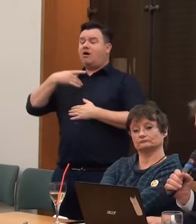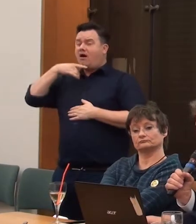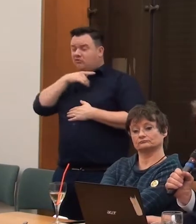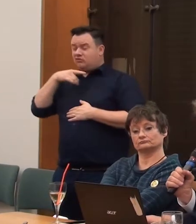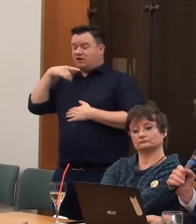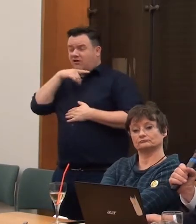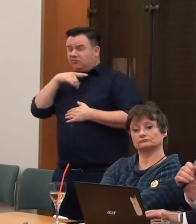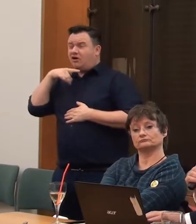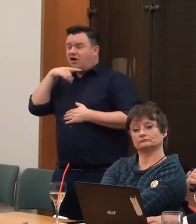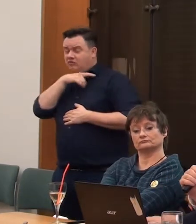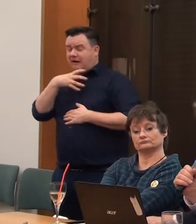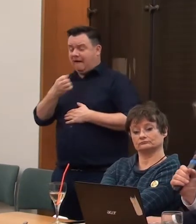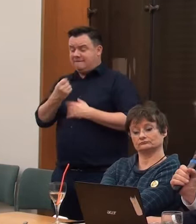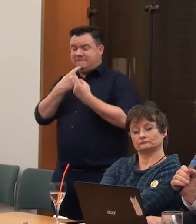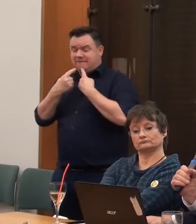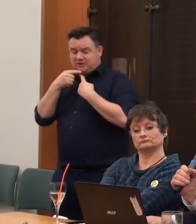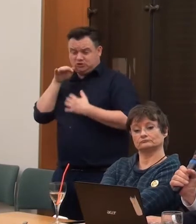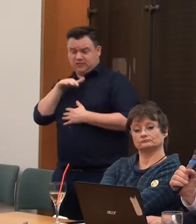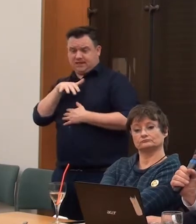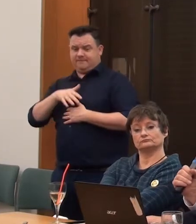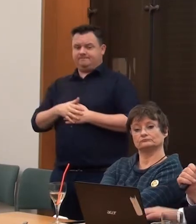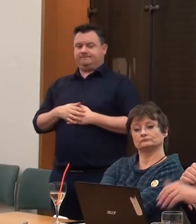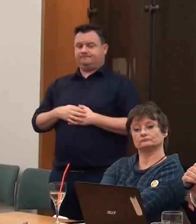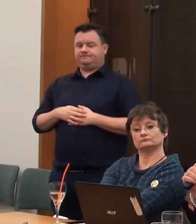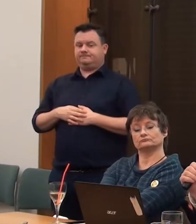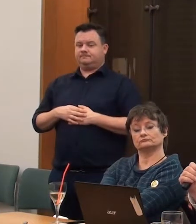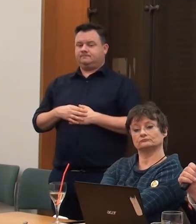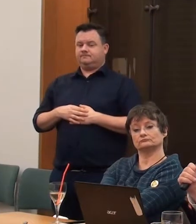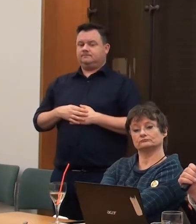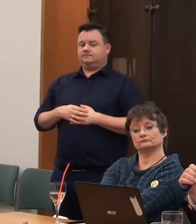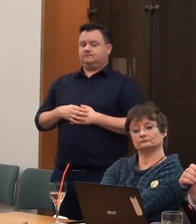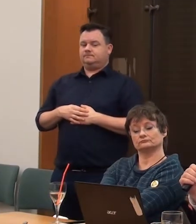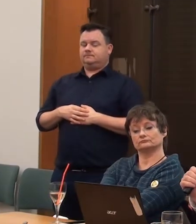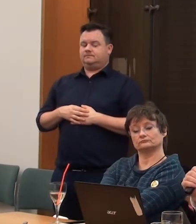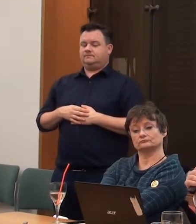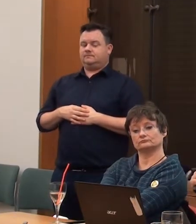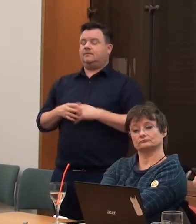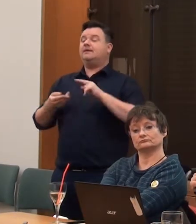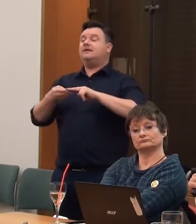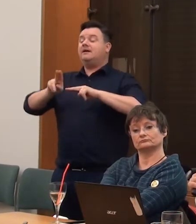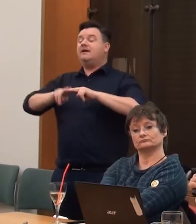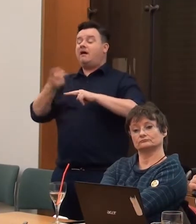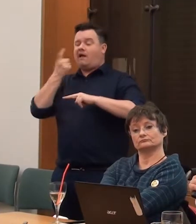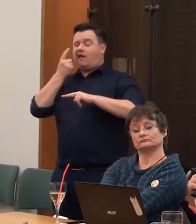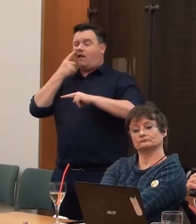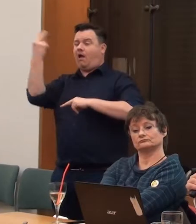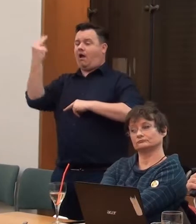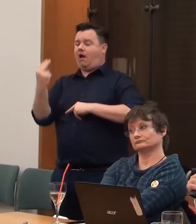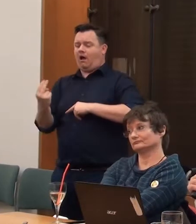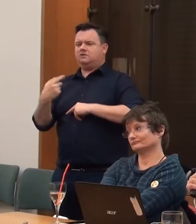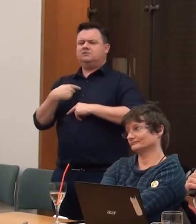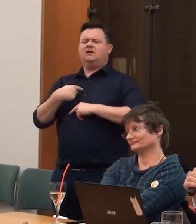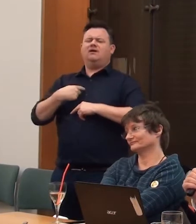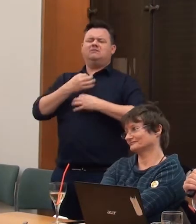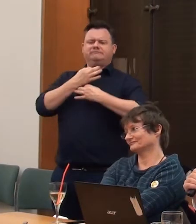resources on this website. Now if we look at art, the urge to portray, draw,